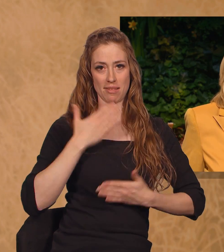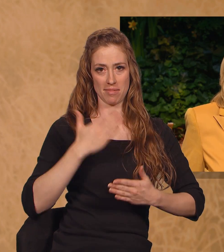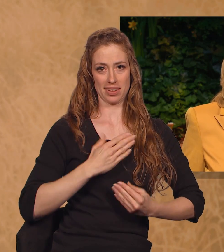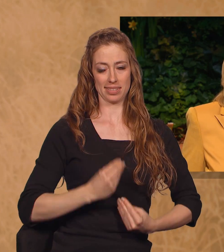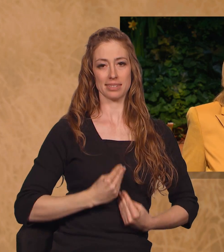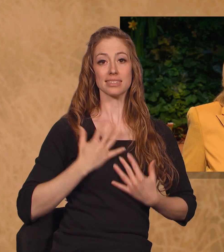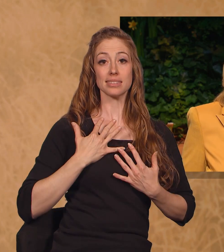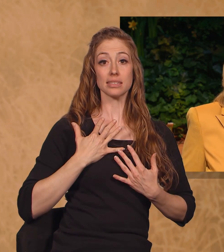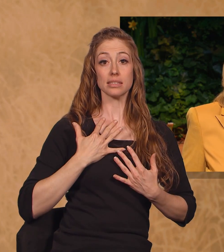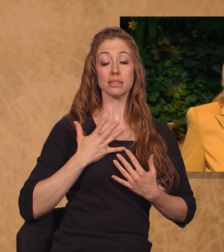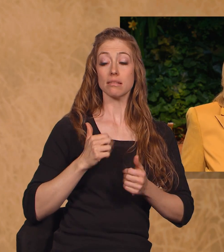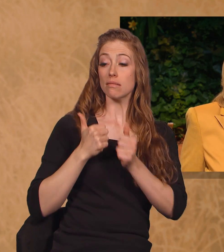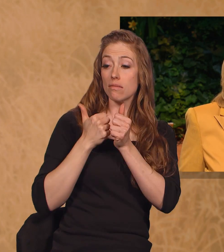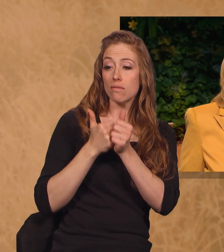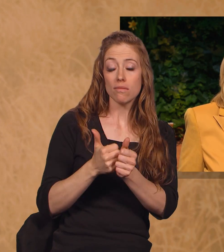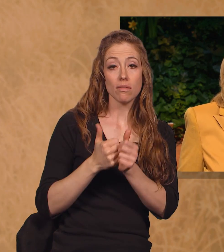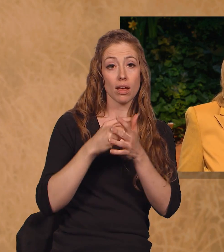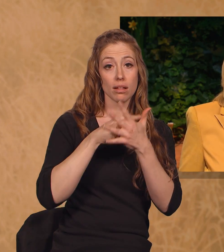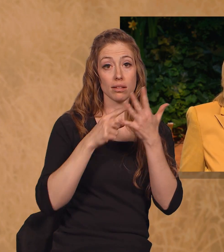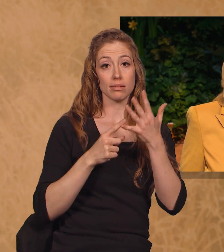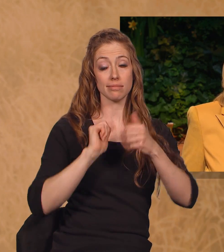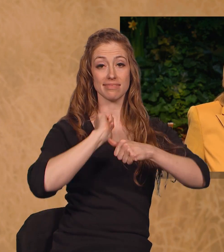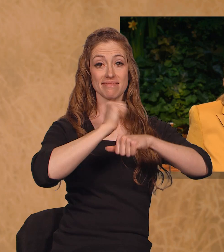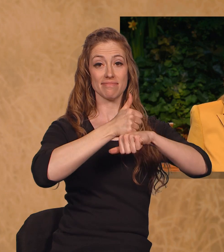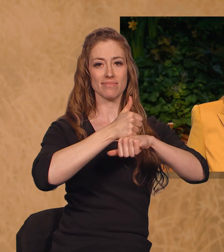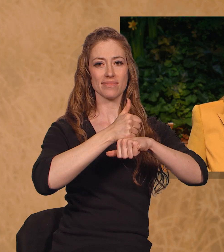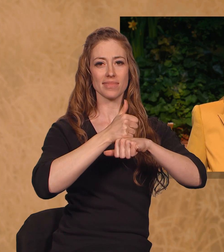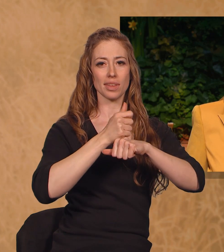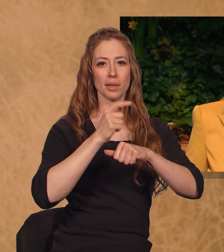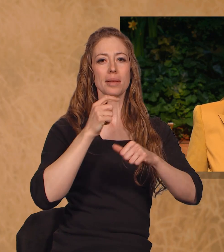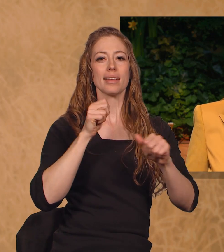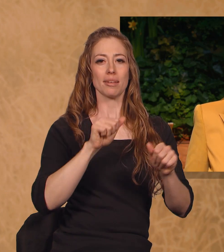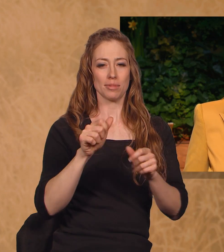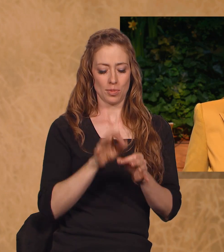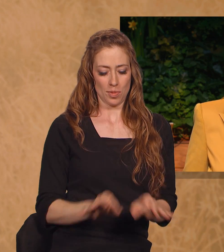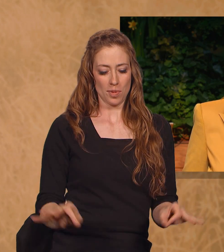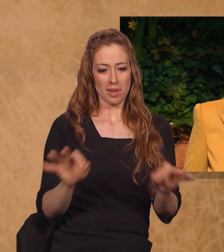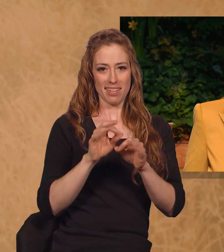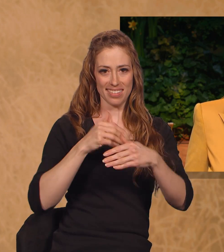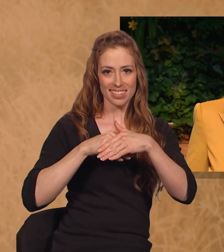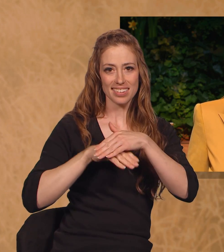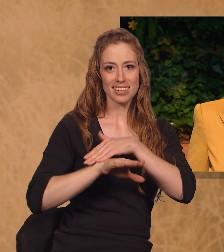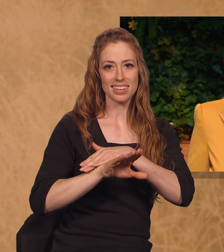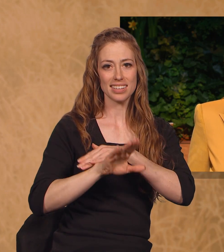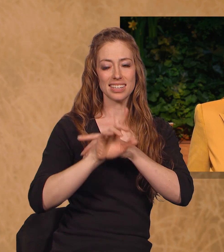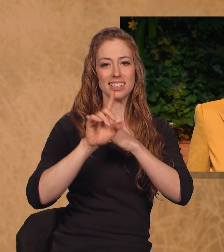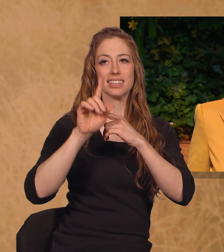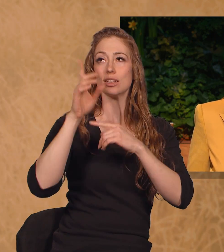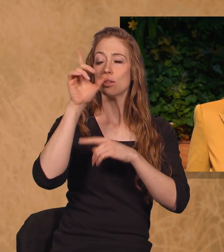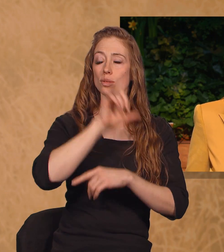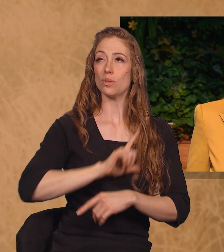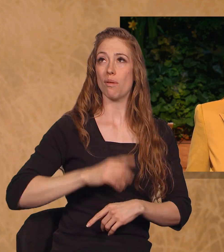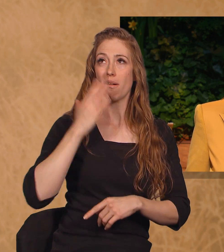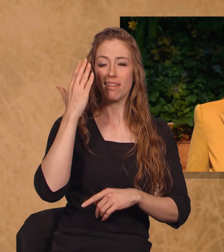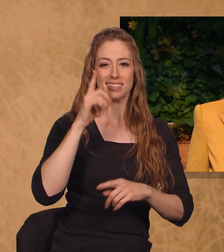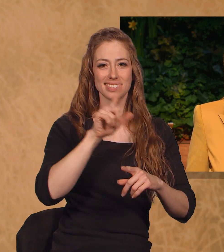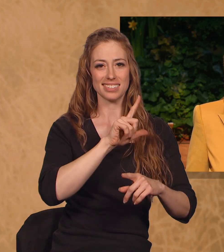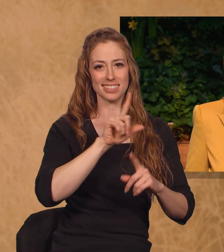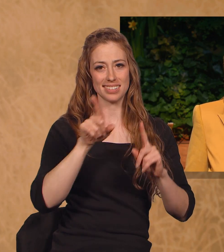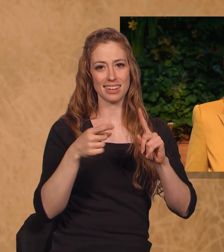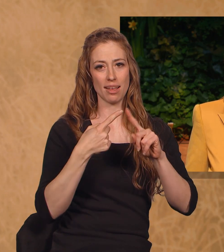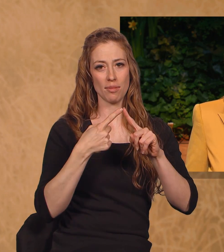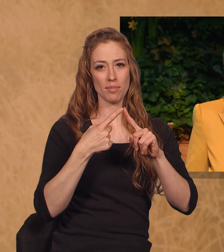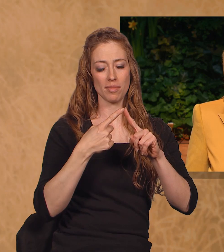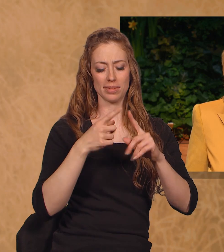Living these standards will help each of you qualify to enter the Lord's holy temples and there receive the blessings and